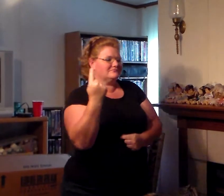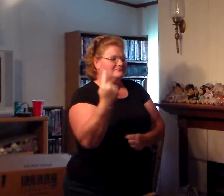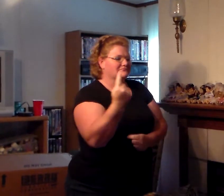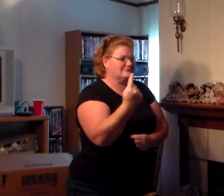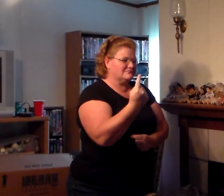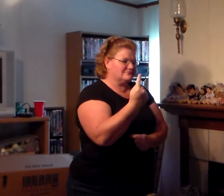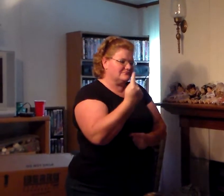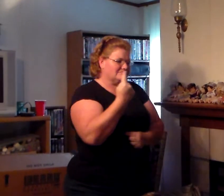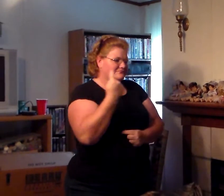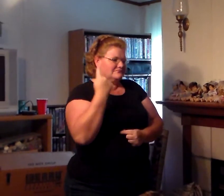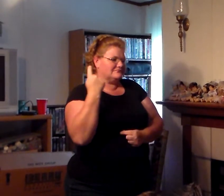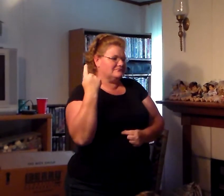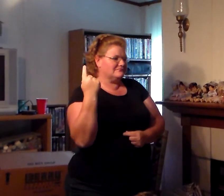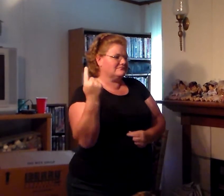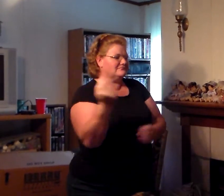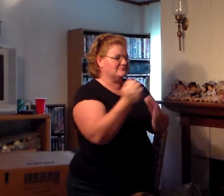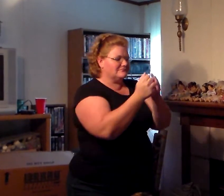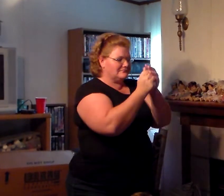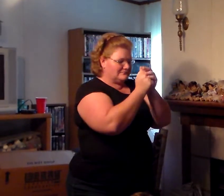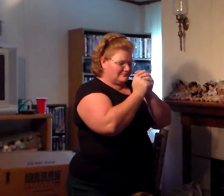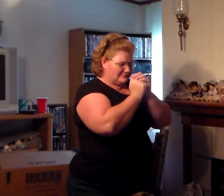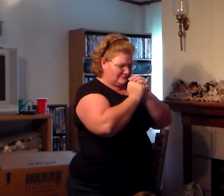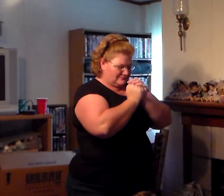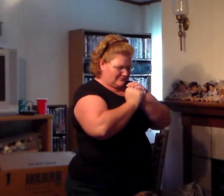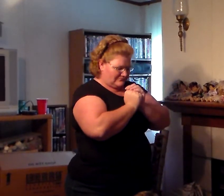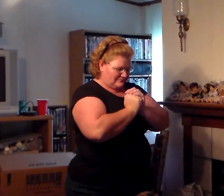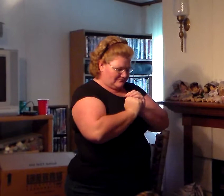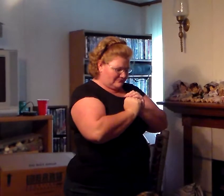Forever worship you